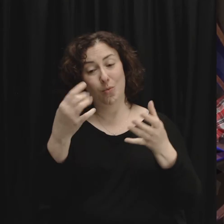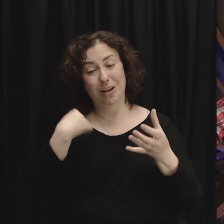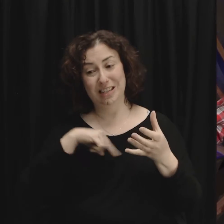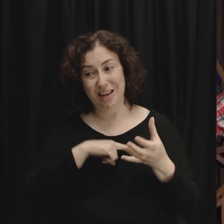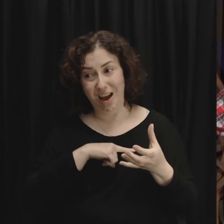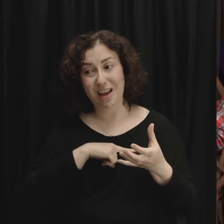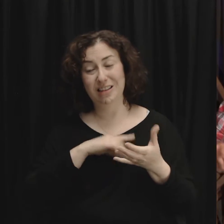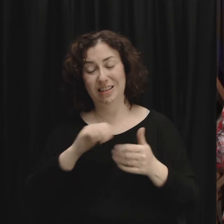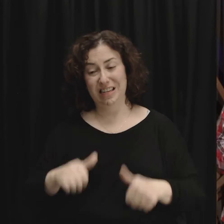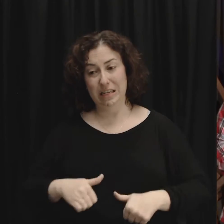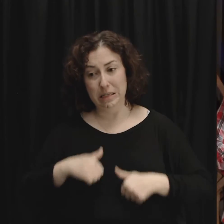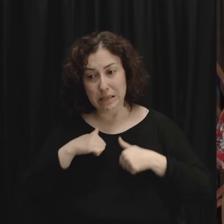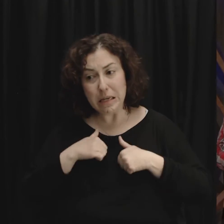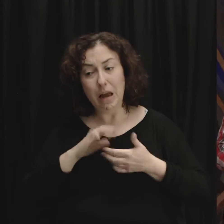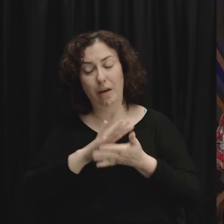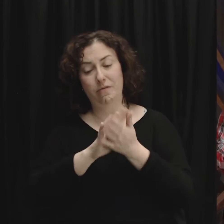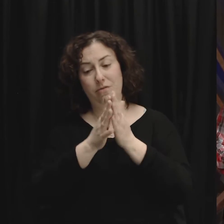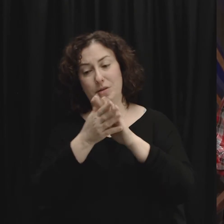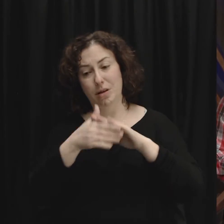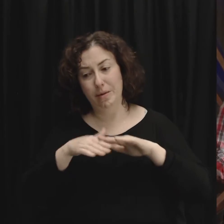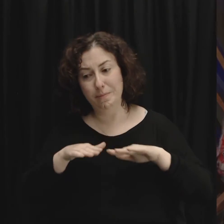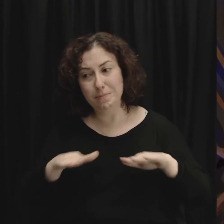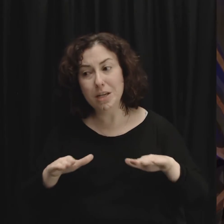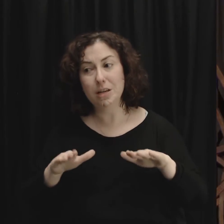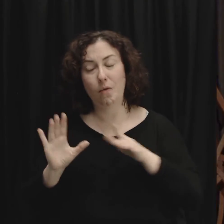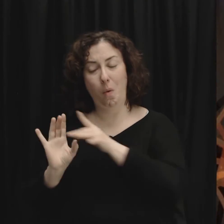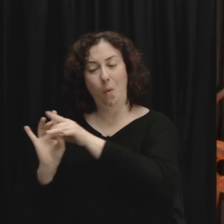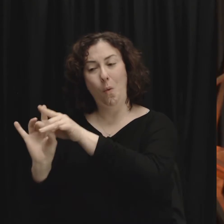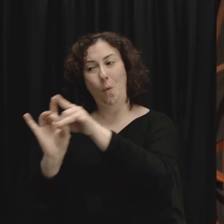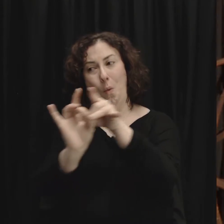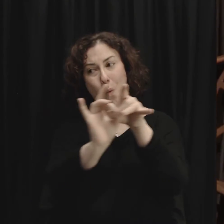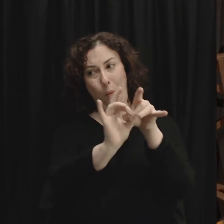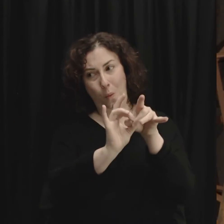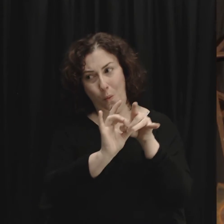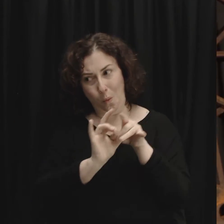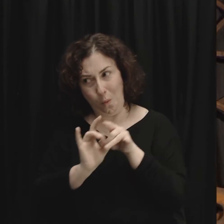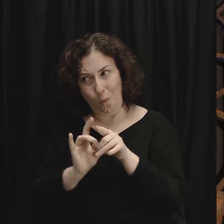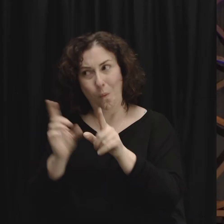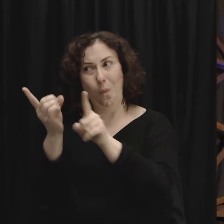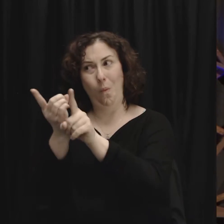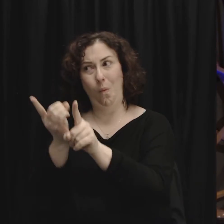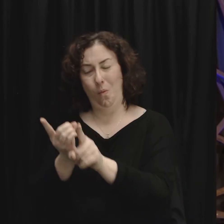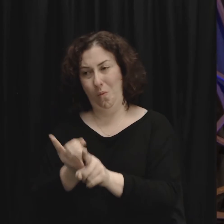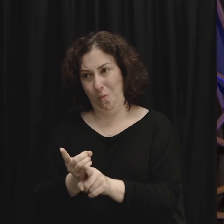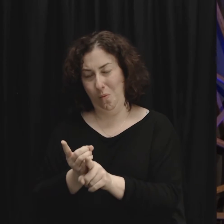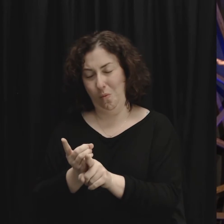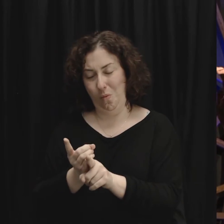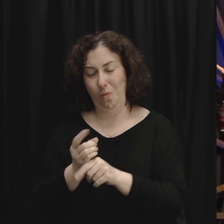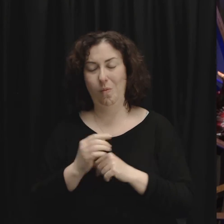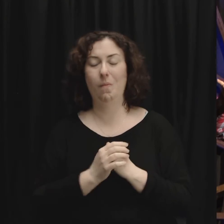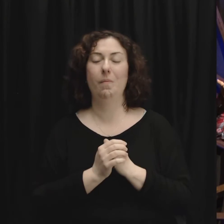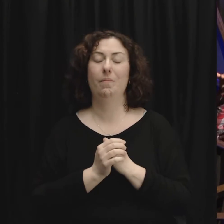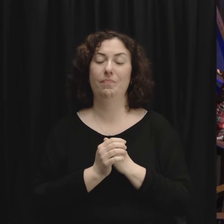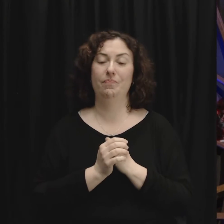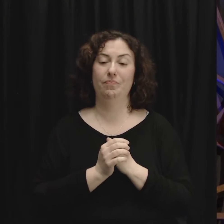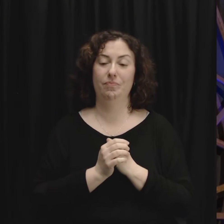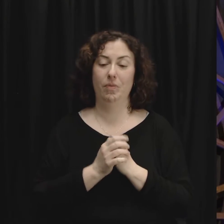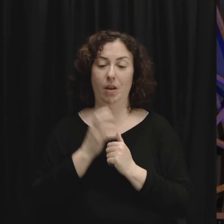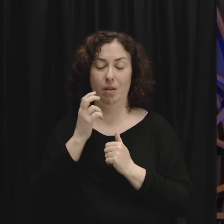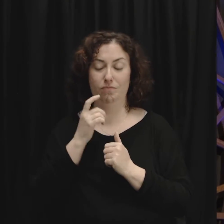it's what he's after by the way you'll notice going back to that column on the right of your handouts where I'm